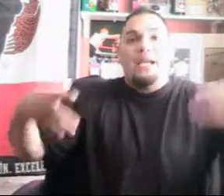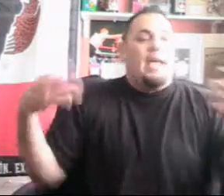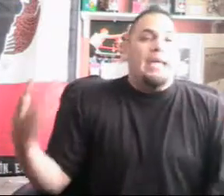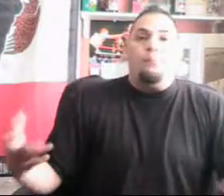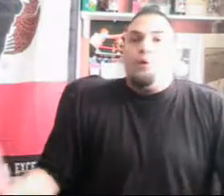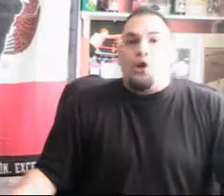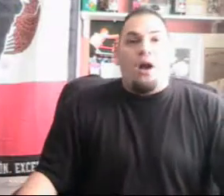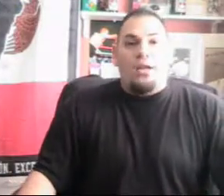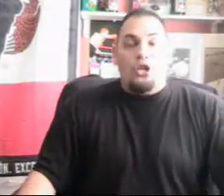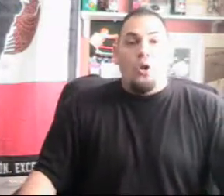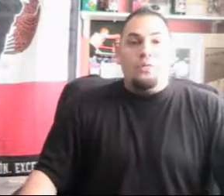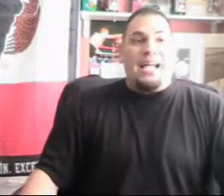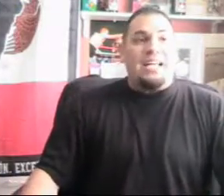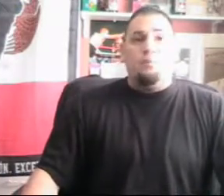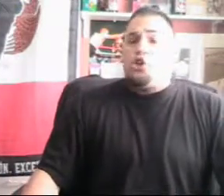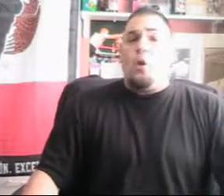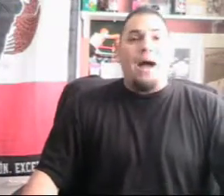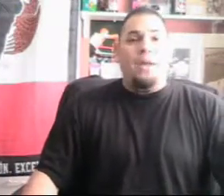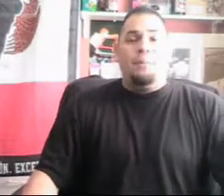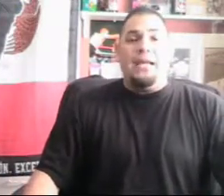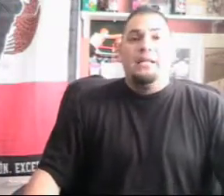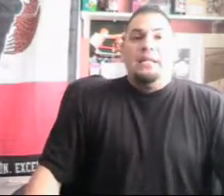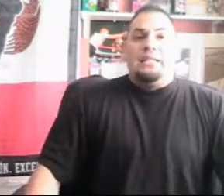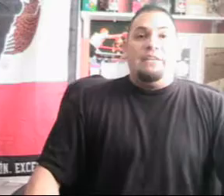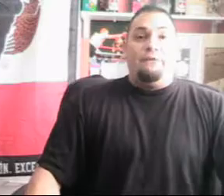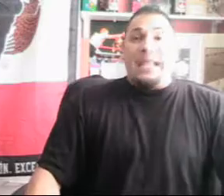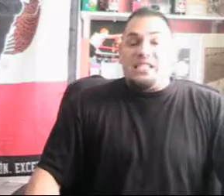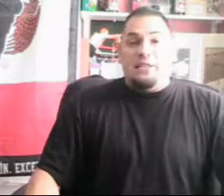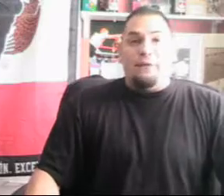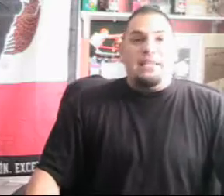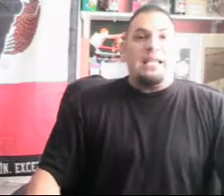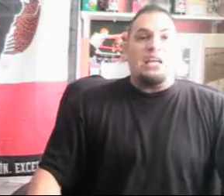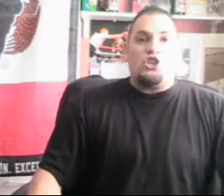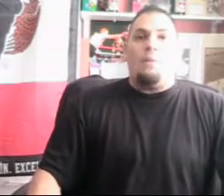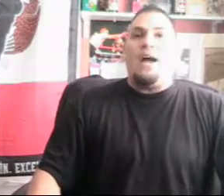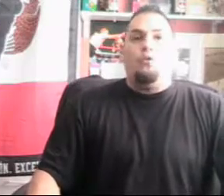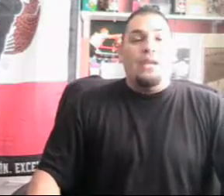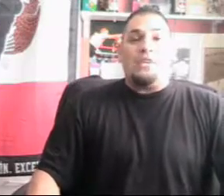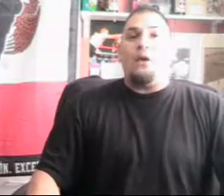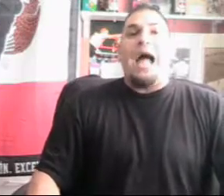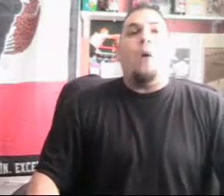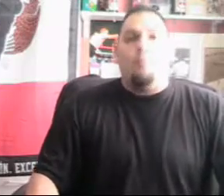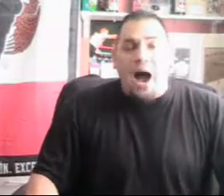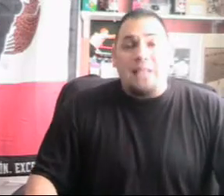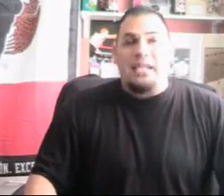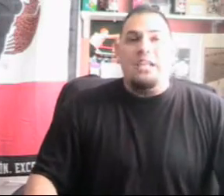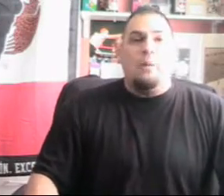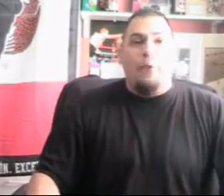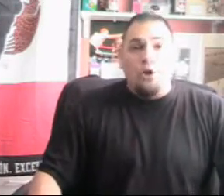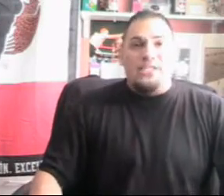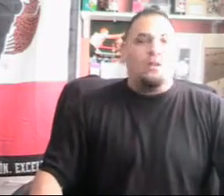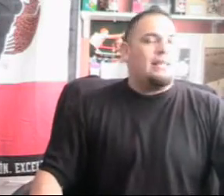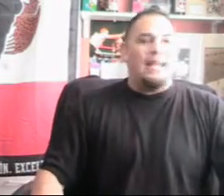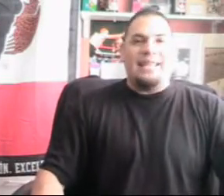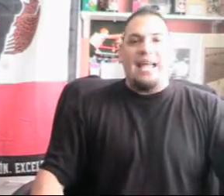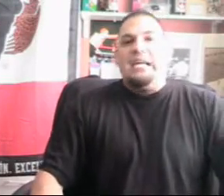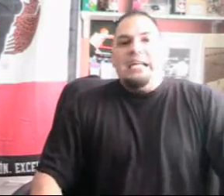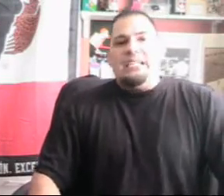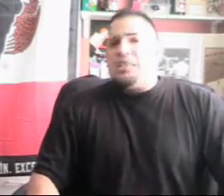in Amir Khan? You know, he's not going to show him how to be defensive. And he's not going to show him how to really try to outbox any opponents or anything like that. He's going to